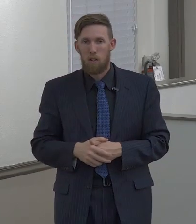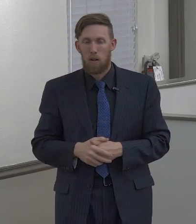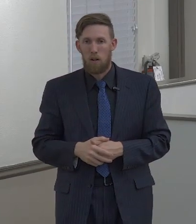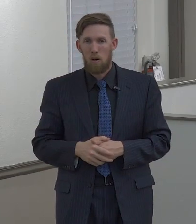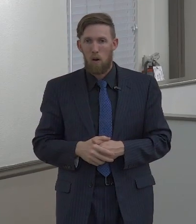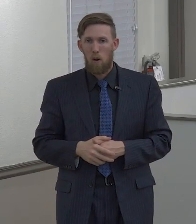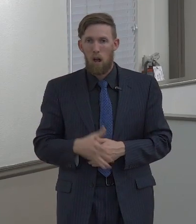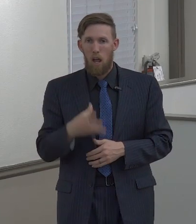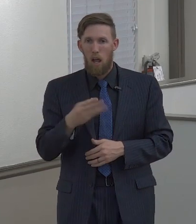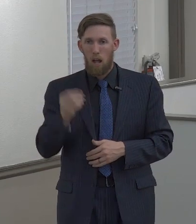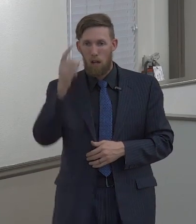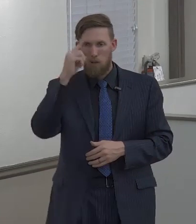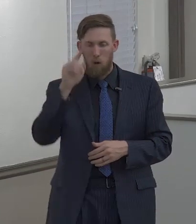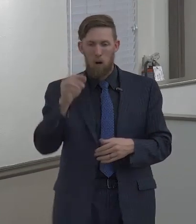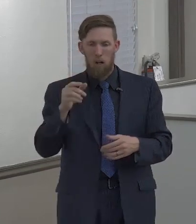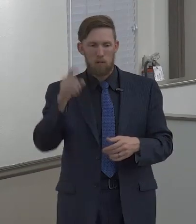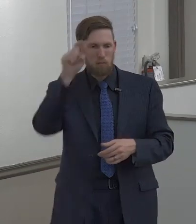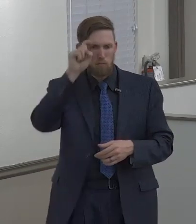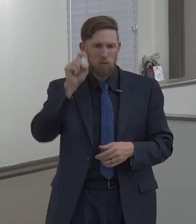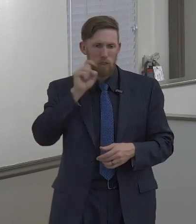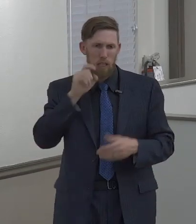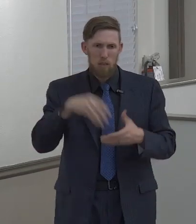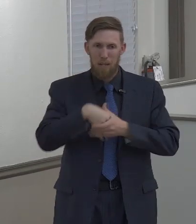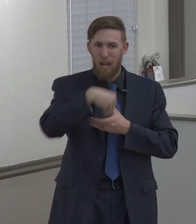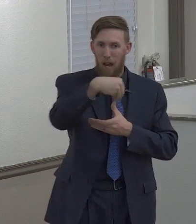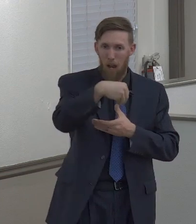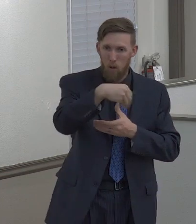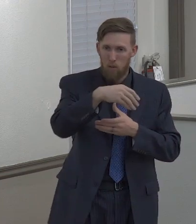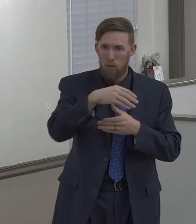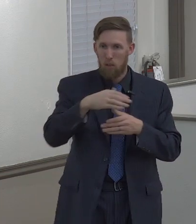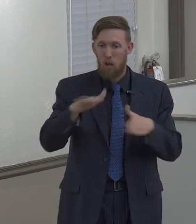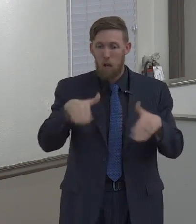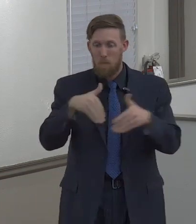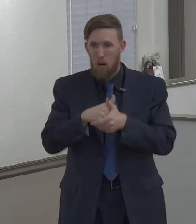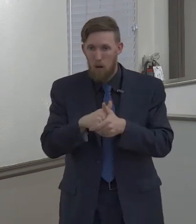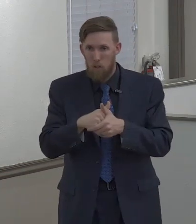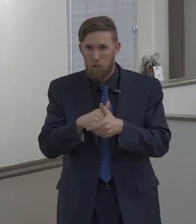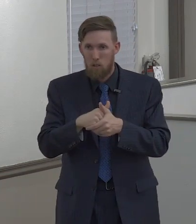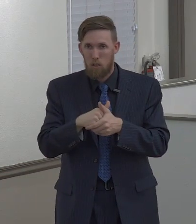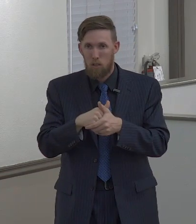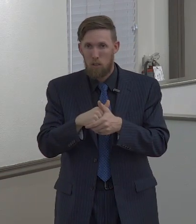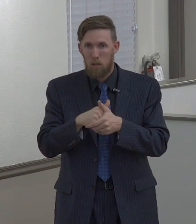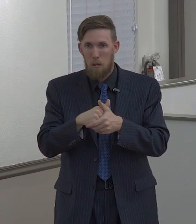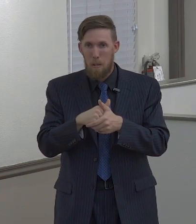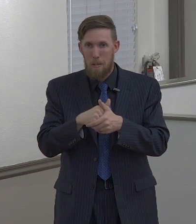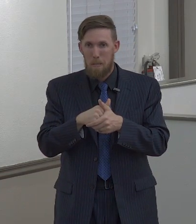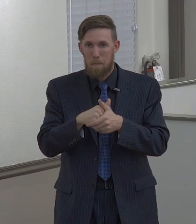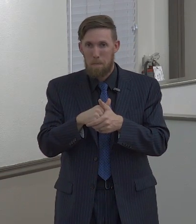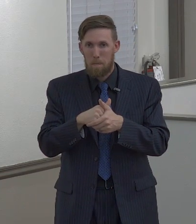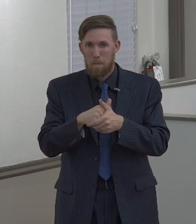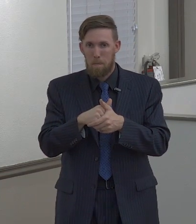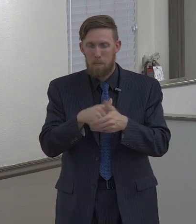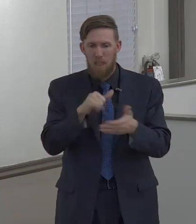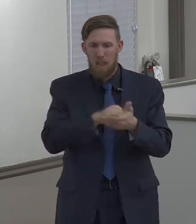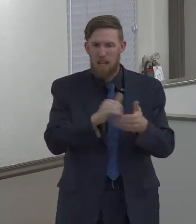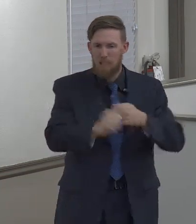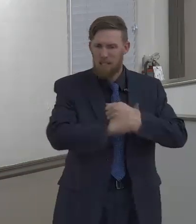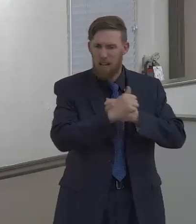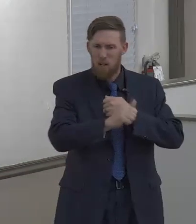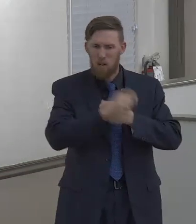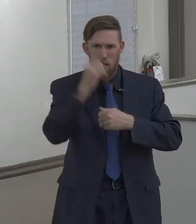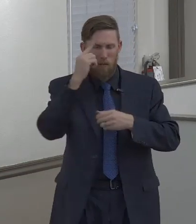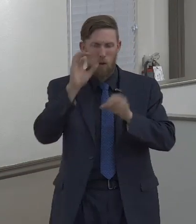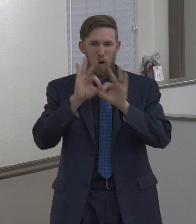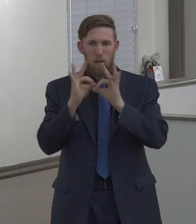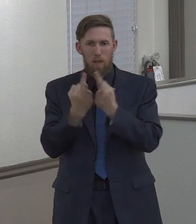And it is an attack on the family for it to be outside of marriage, to be done in the